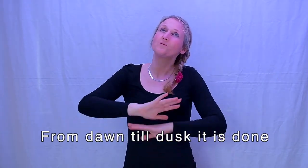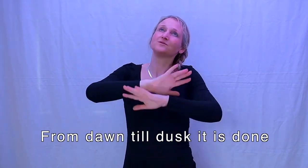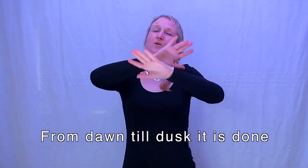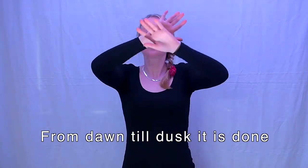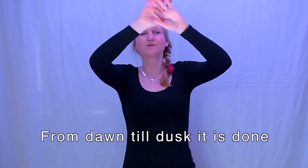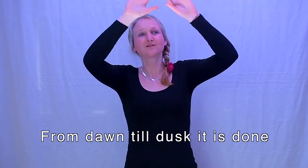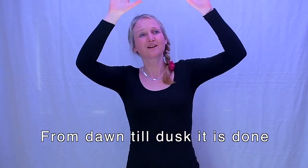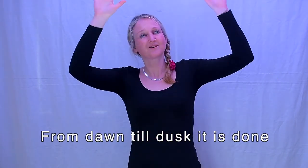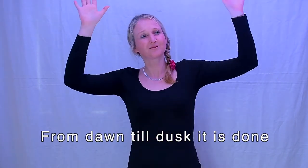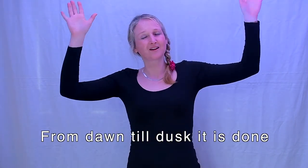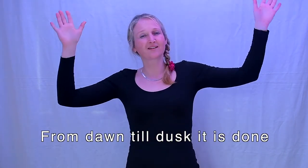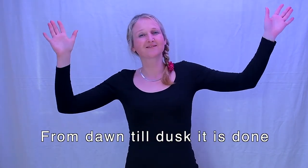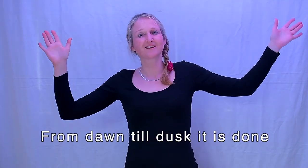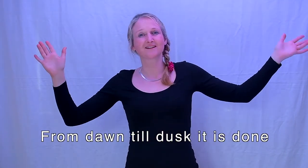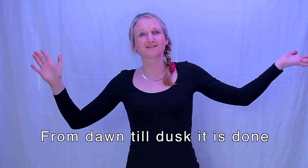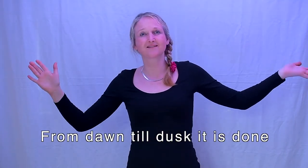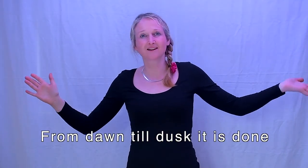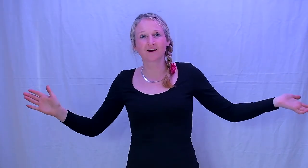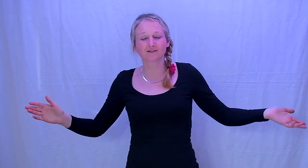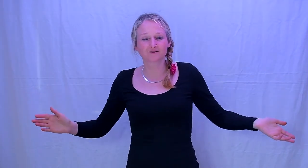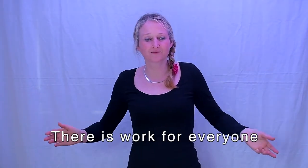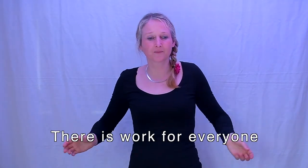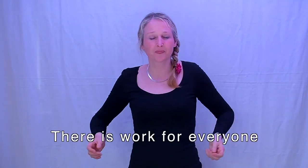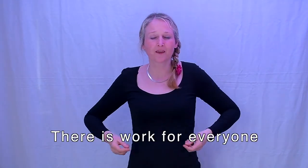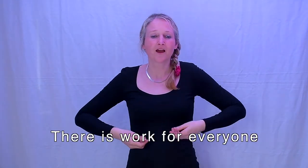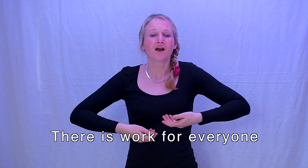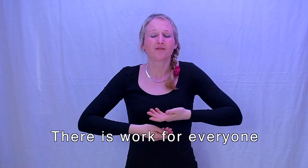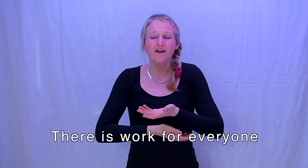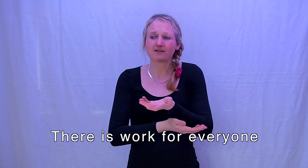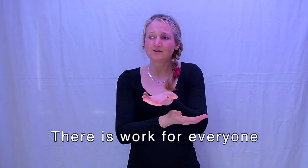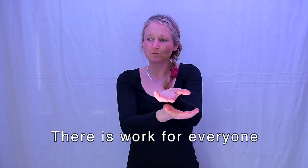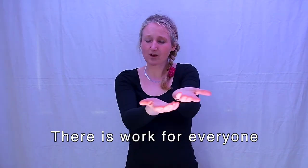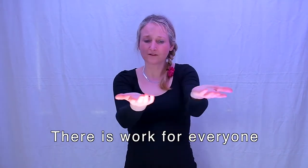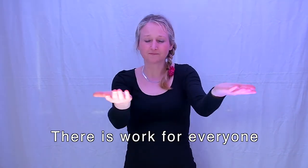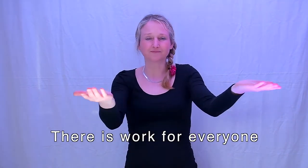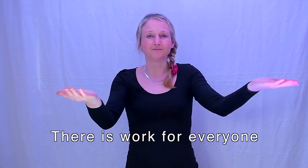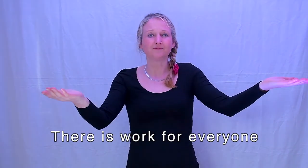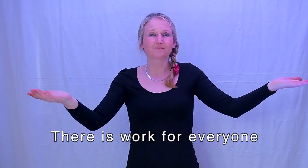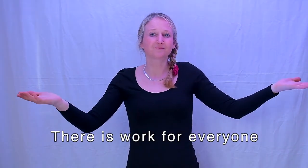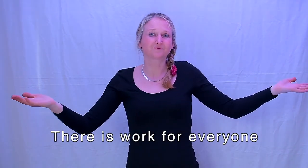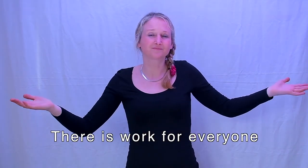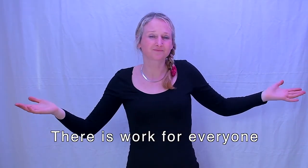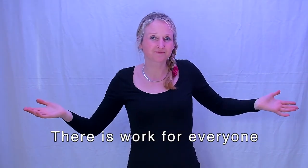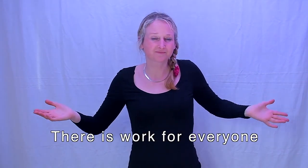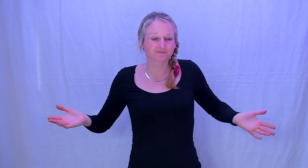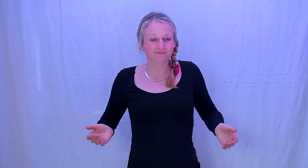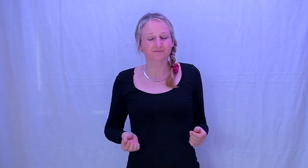dawn till dusk it is done There is work for everyone